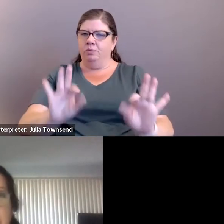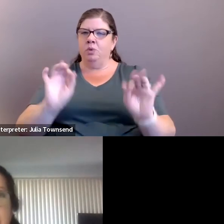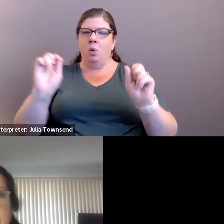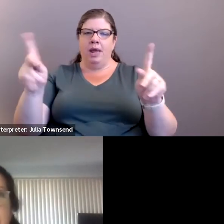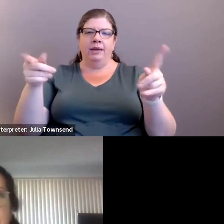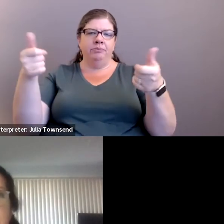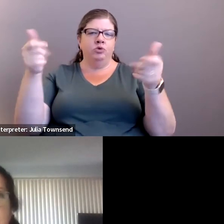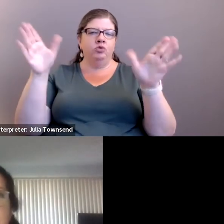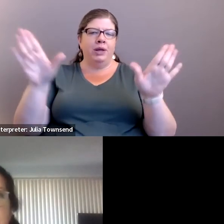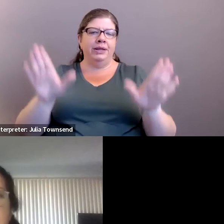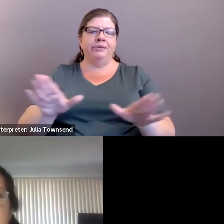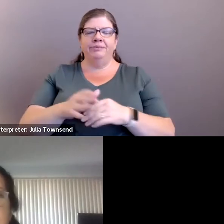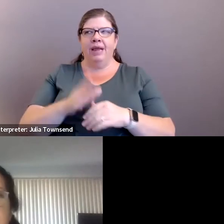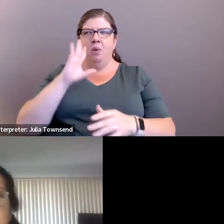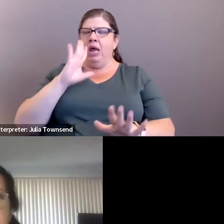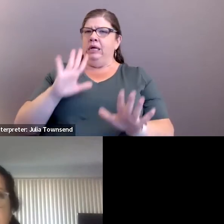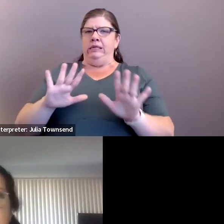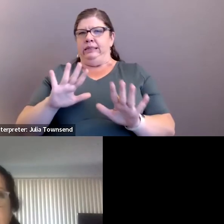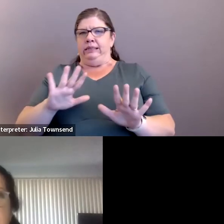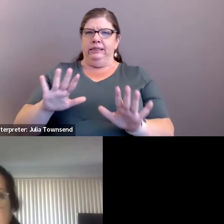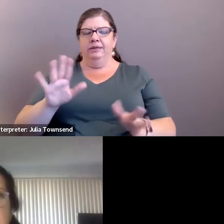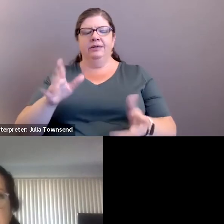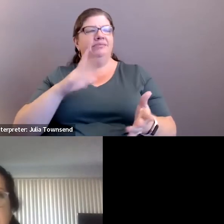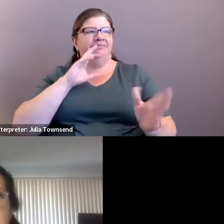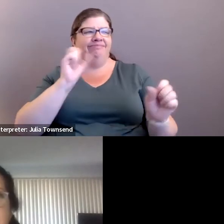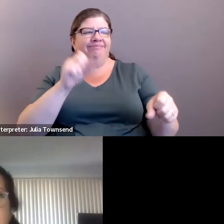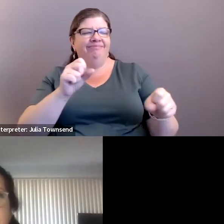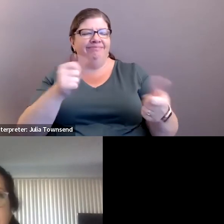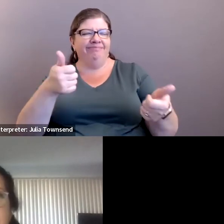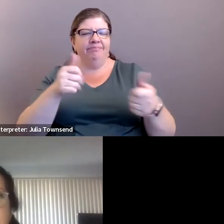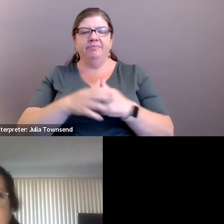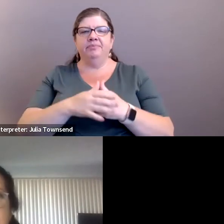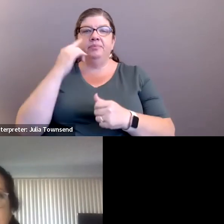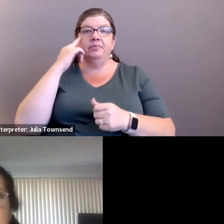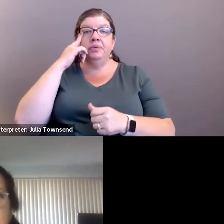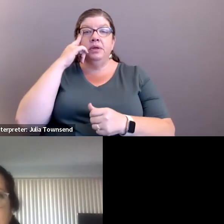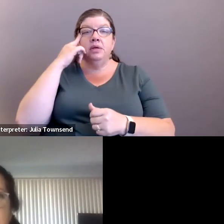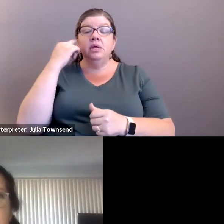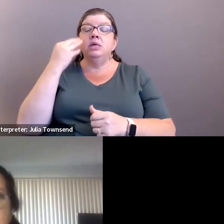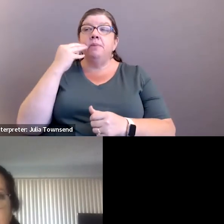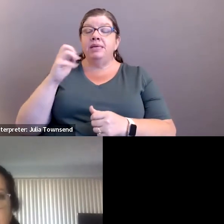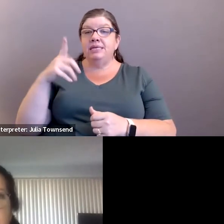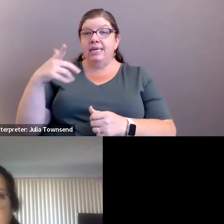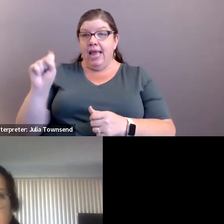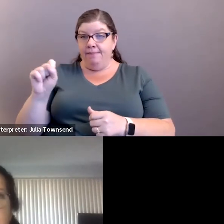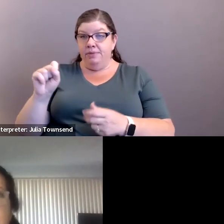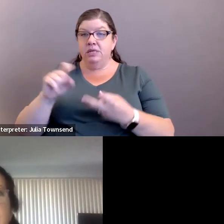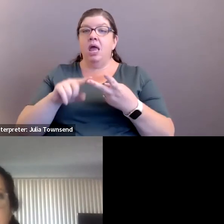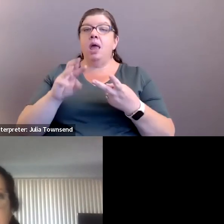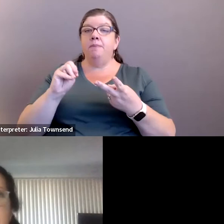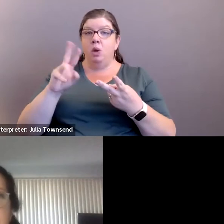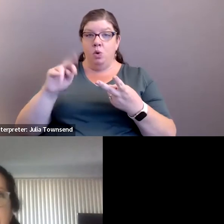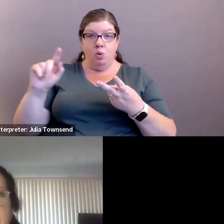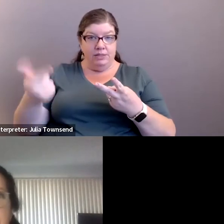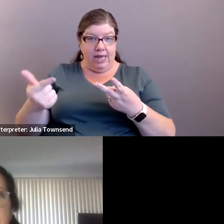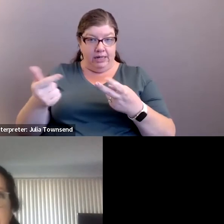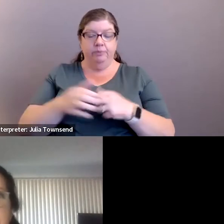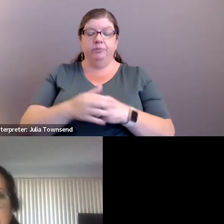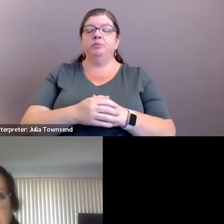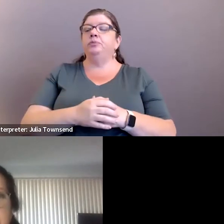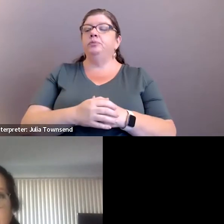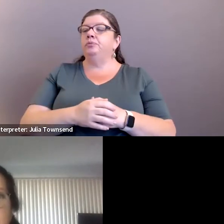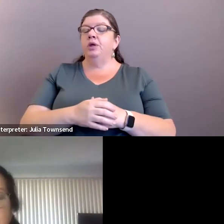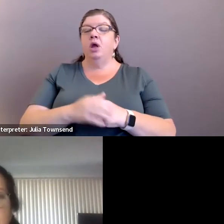Okay. Thank you. That was my hesitation. There we go. No problem. Yeah. So Ms. Capps, and then Ms. Munoz, you second it. Okay.